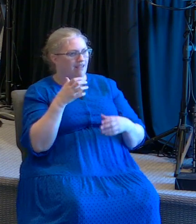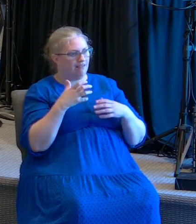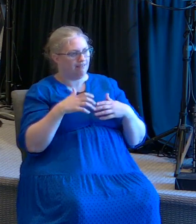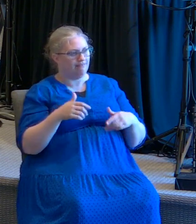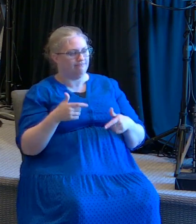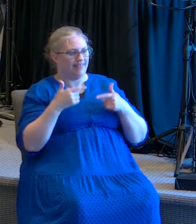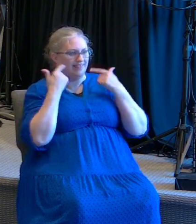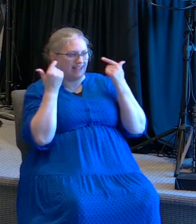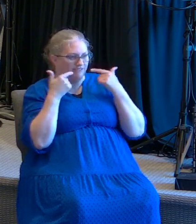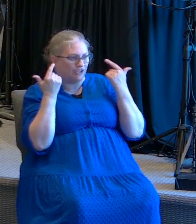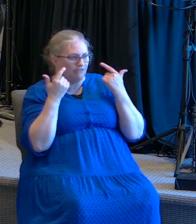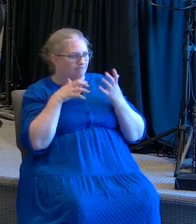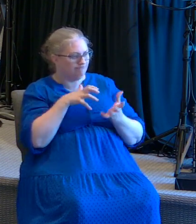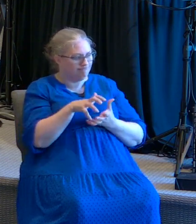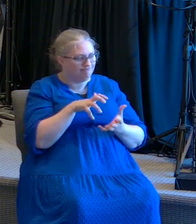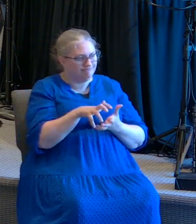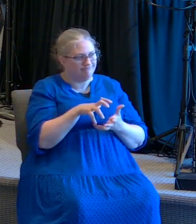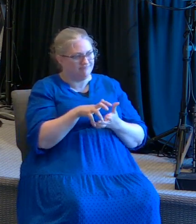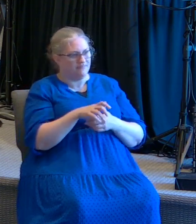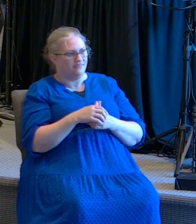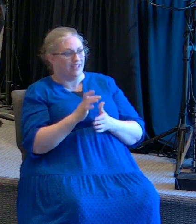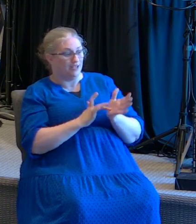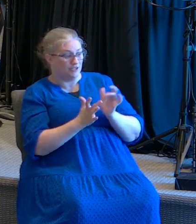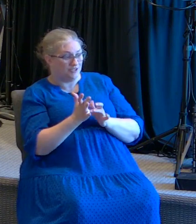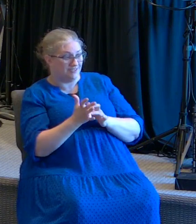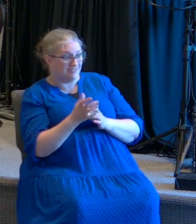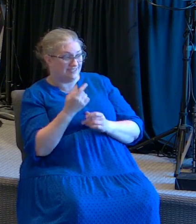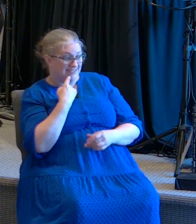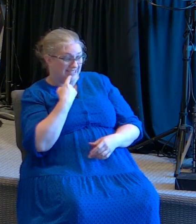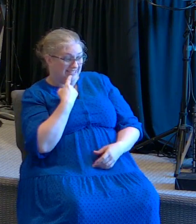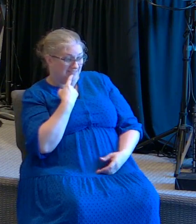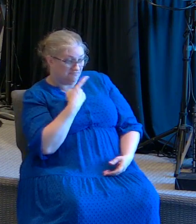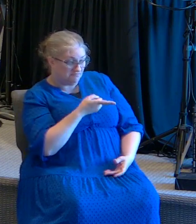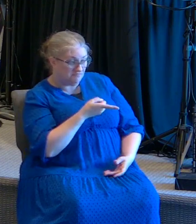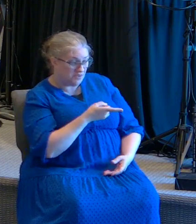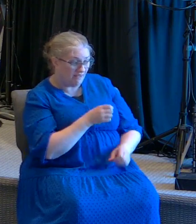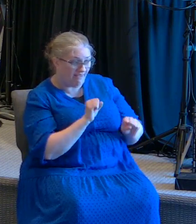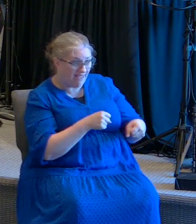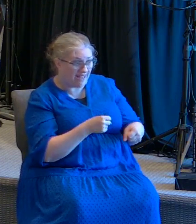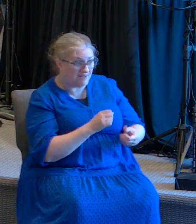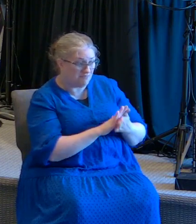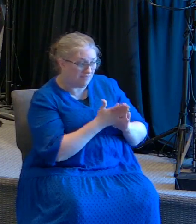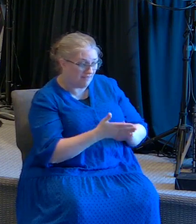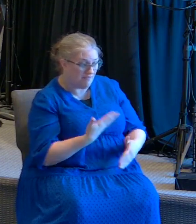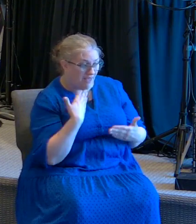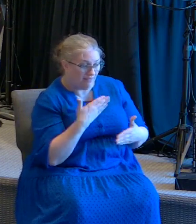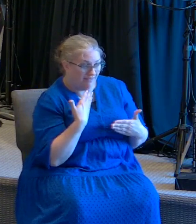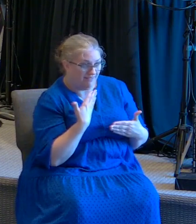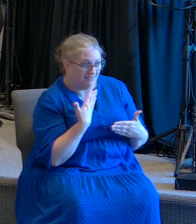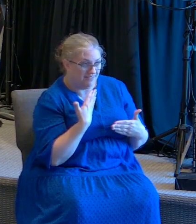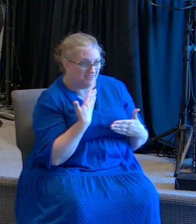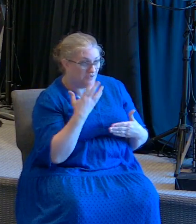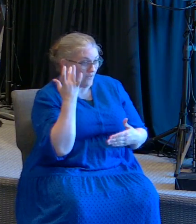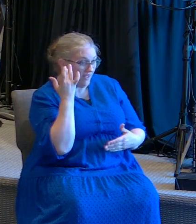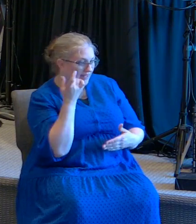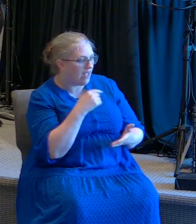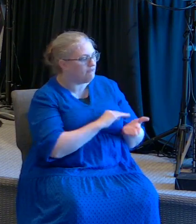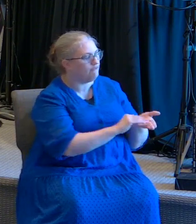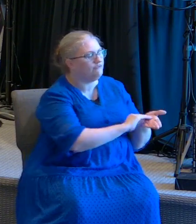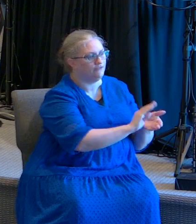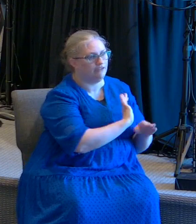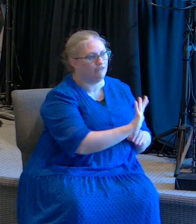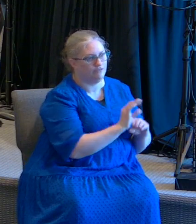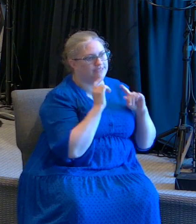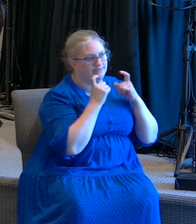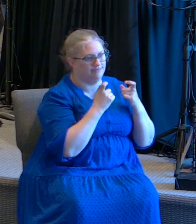be of good cheer. I know you came for healing, but I'm going to go ahead and forgive your sin. Imagínese, el Señor le dice, ten